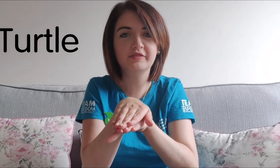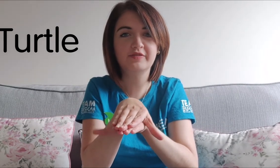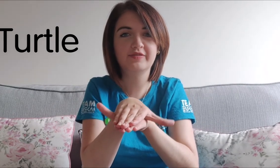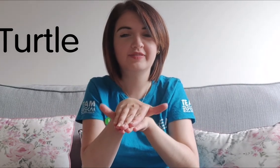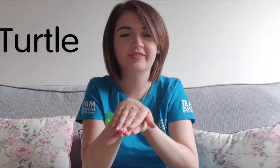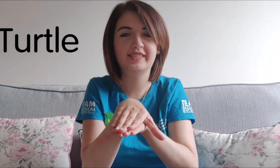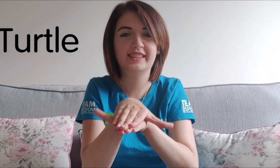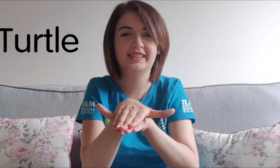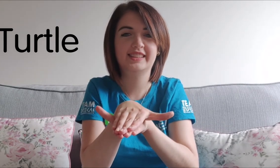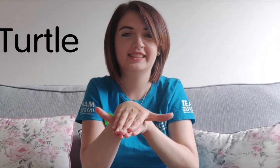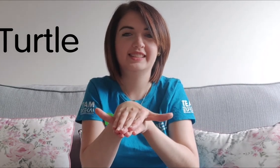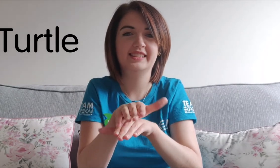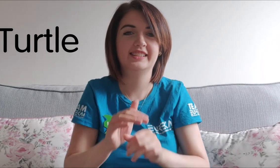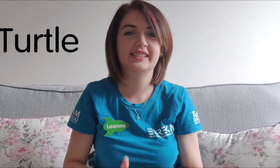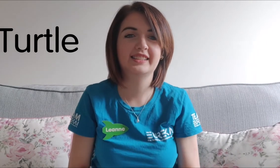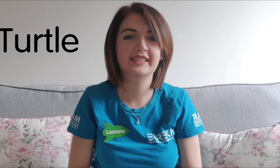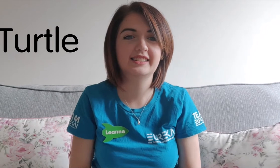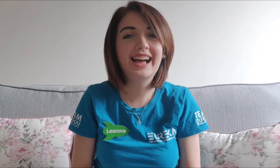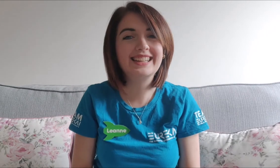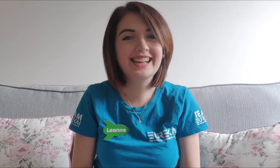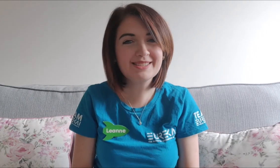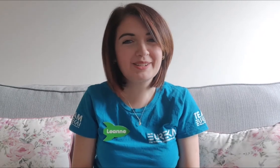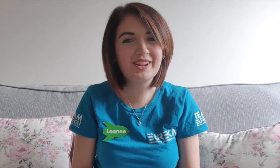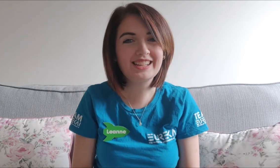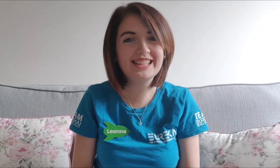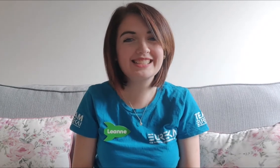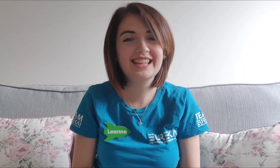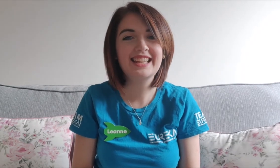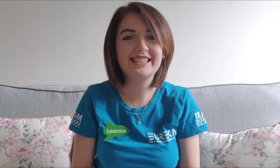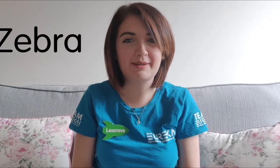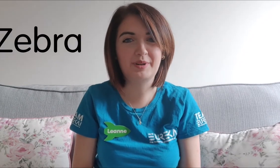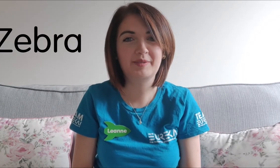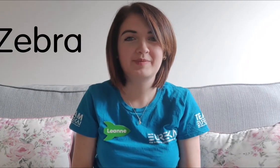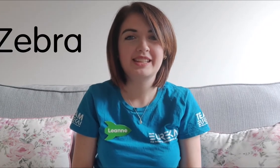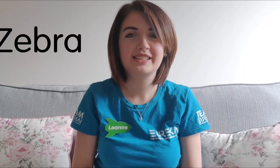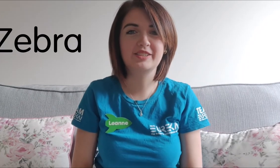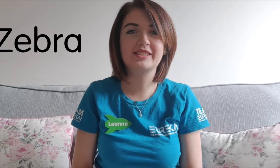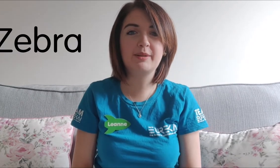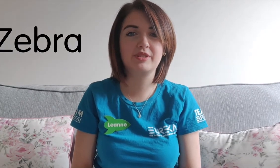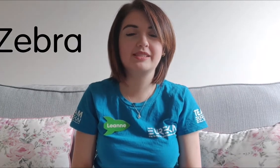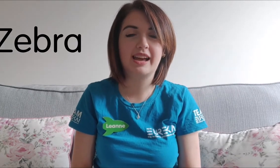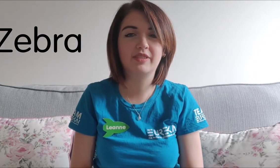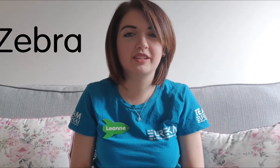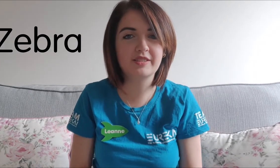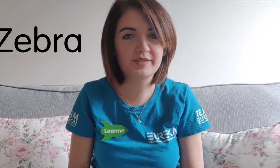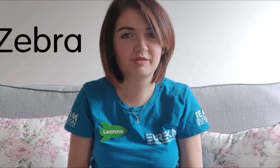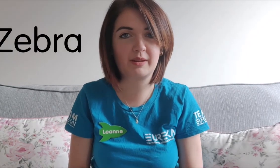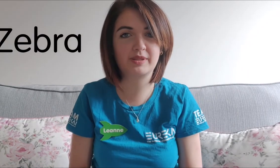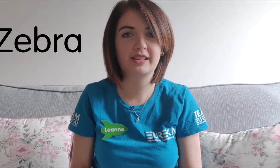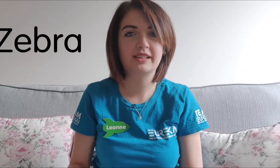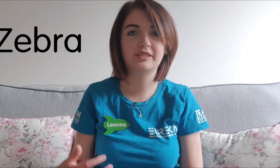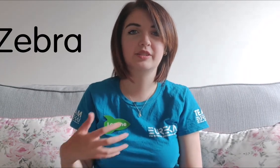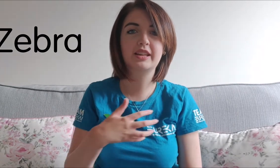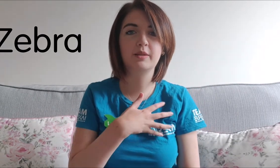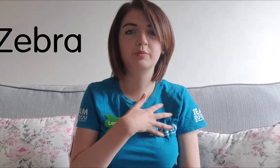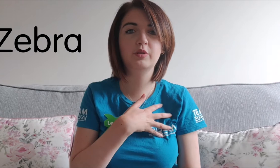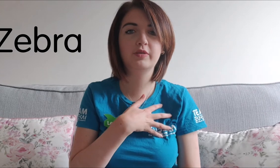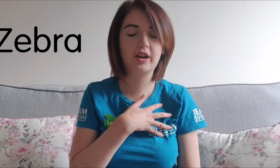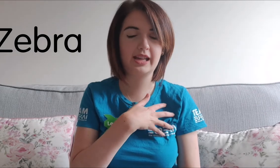and last but not least zebra so zebras have lots of stripes so you're going to move your